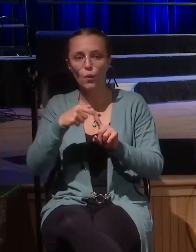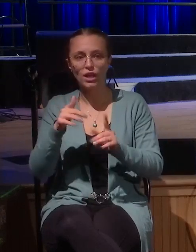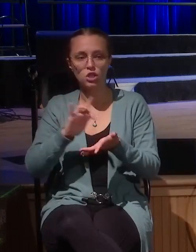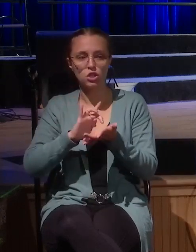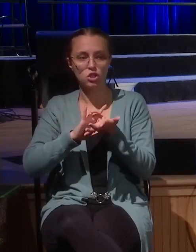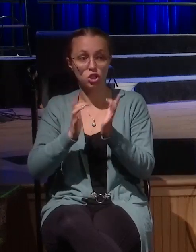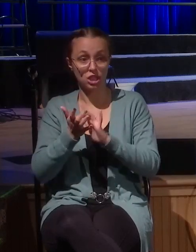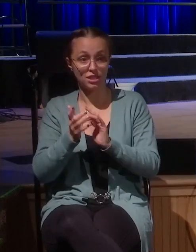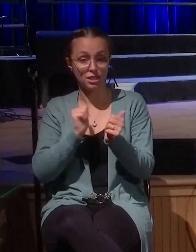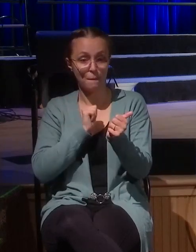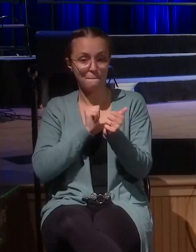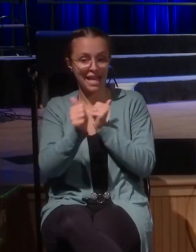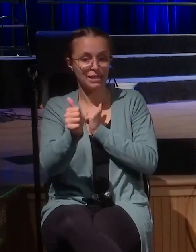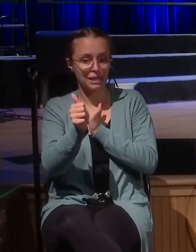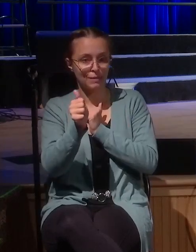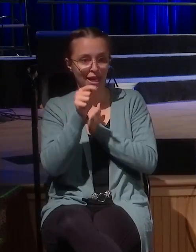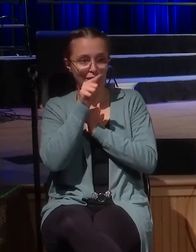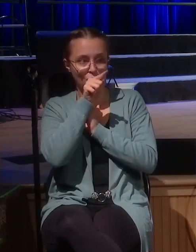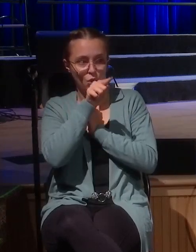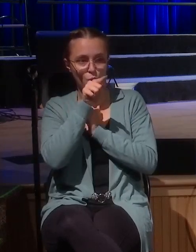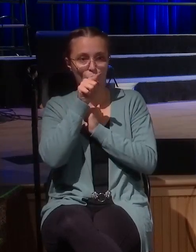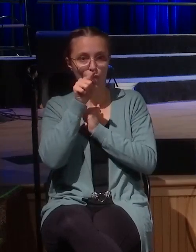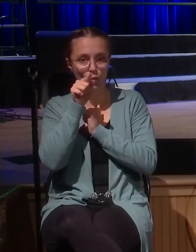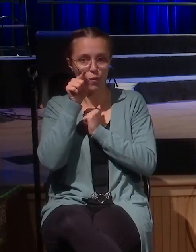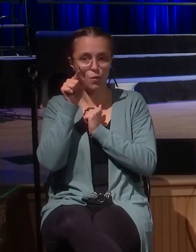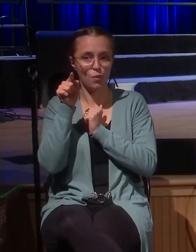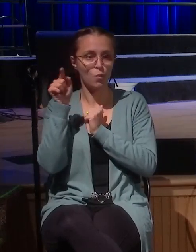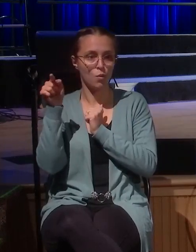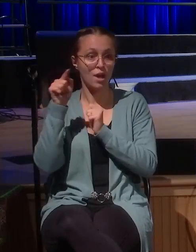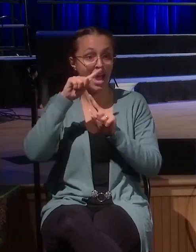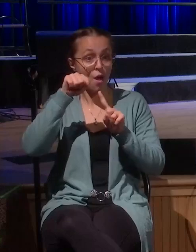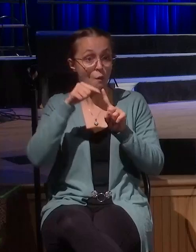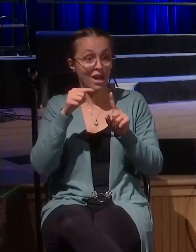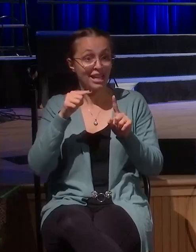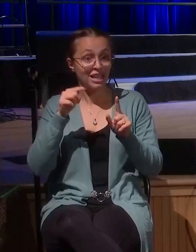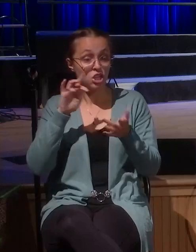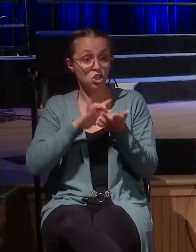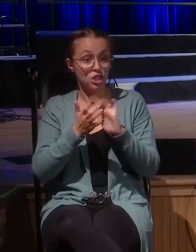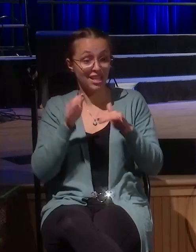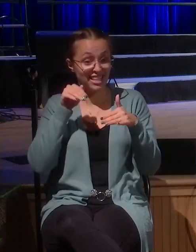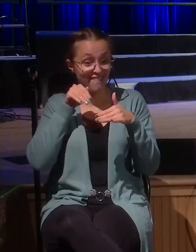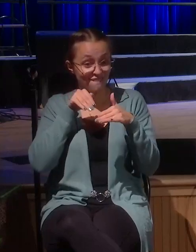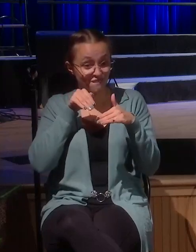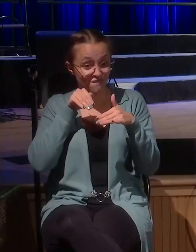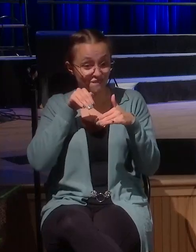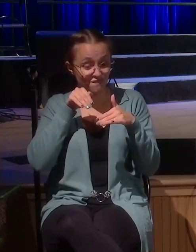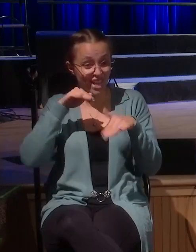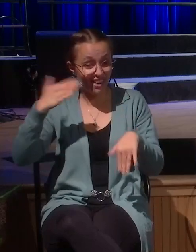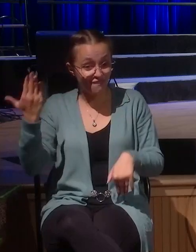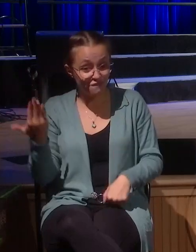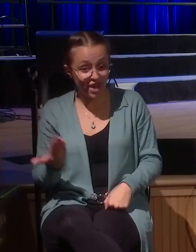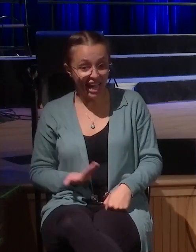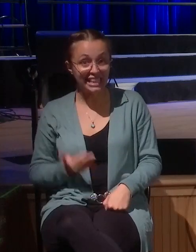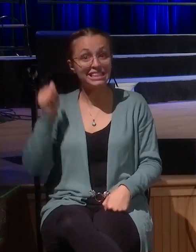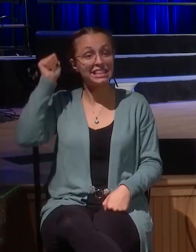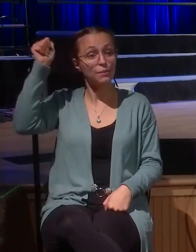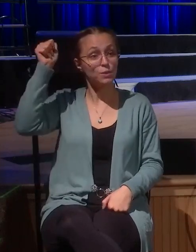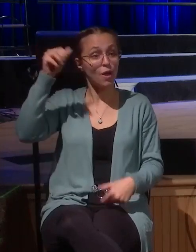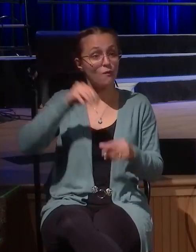And when Jesus invites himself into your life and into your home, he's not going to keep knocking and at the